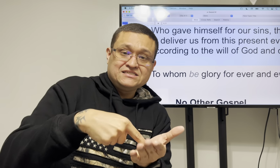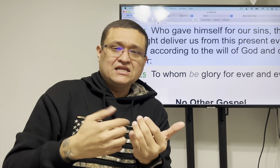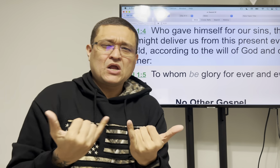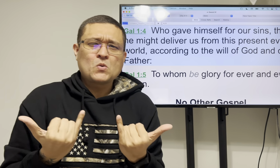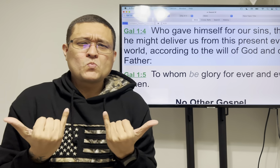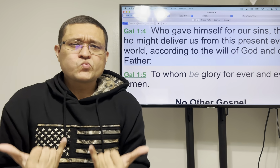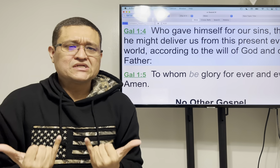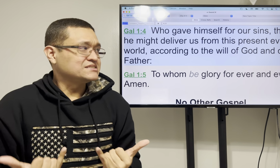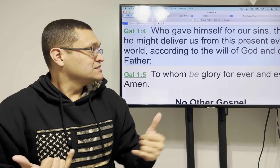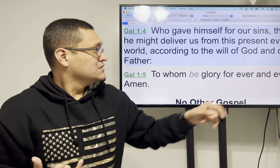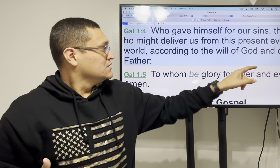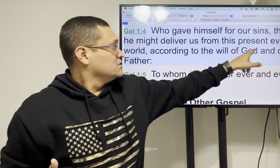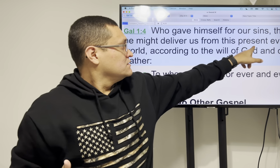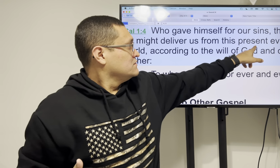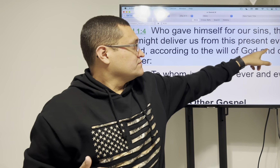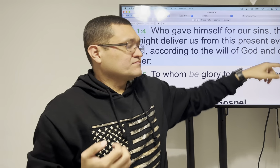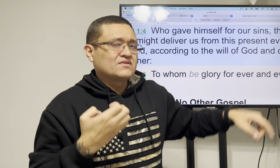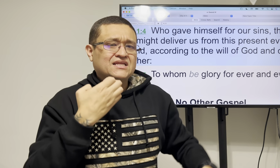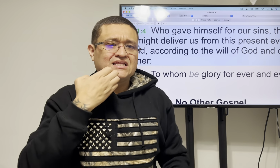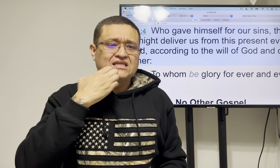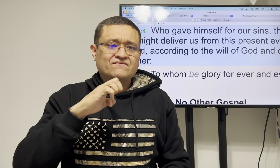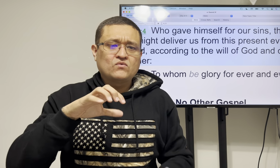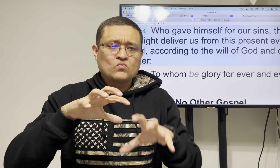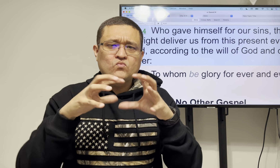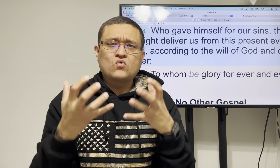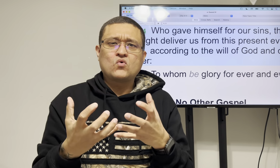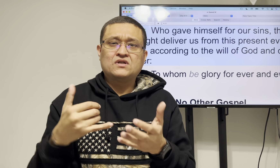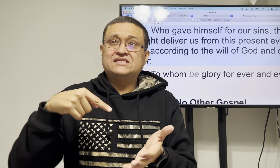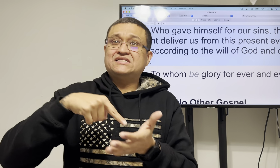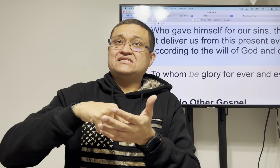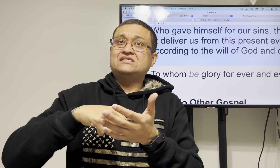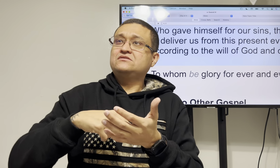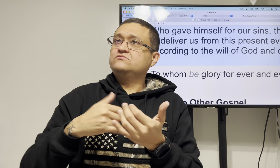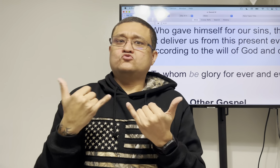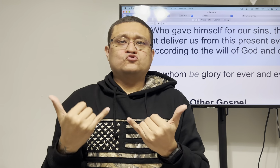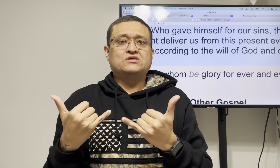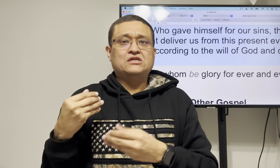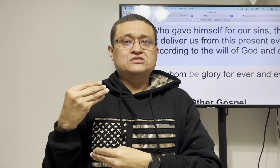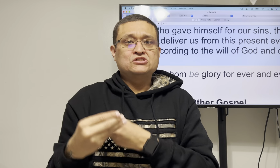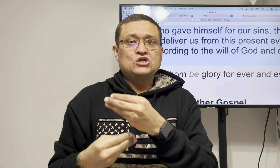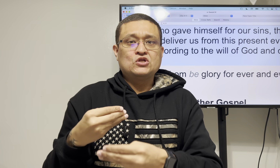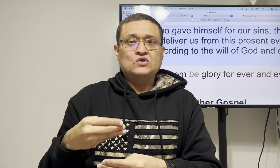from this present meaning right now this present evil world